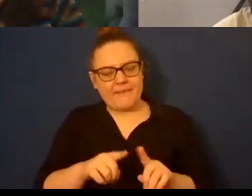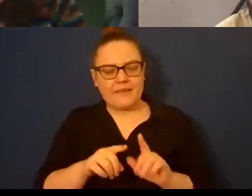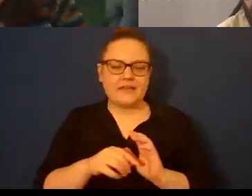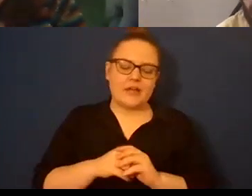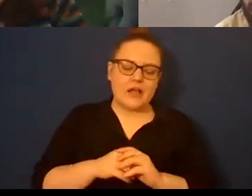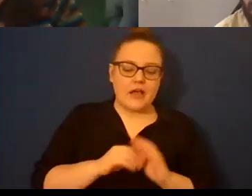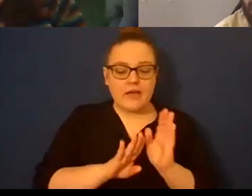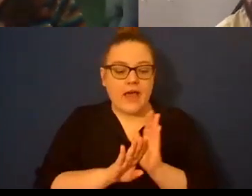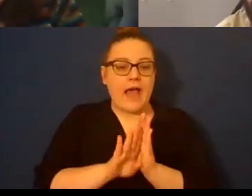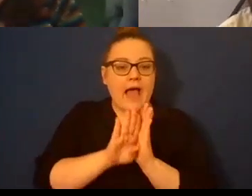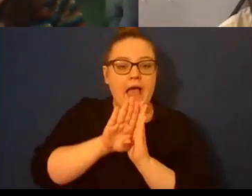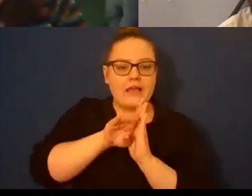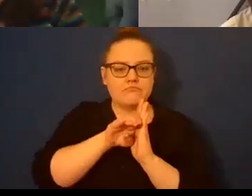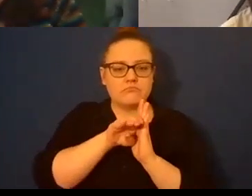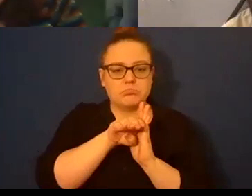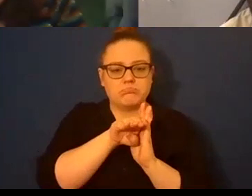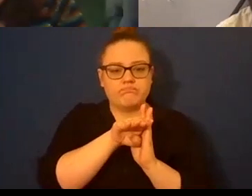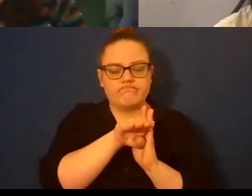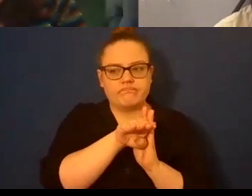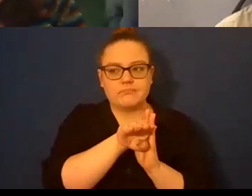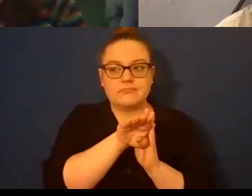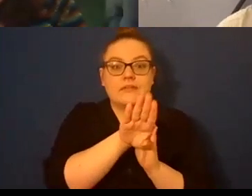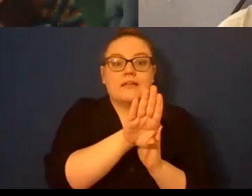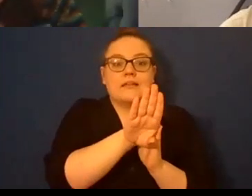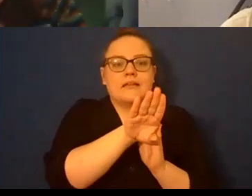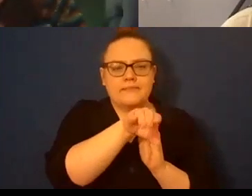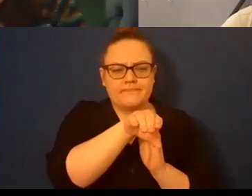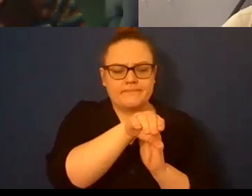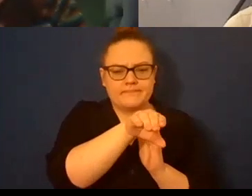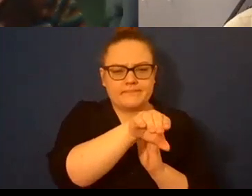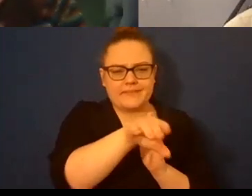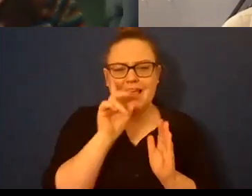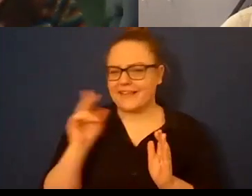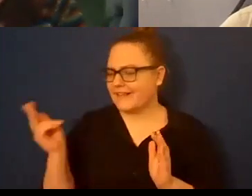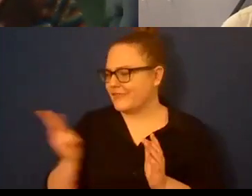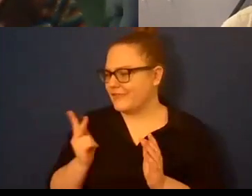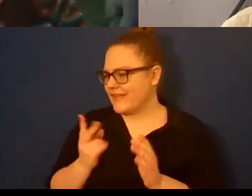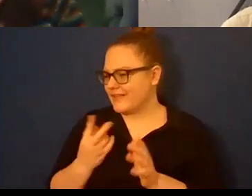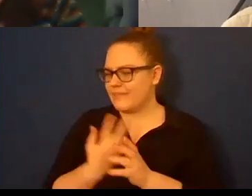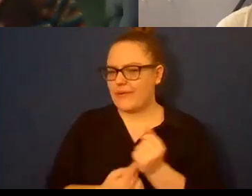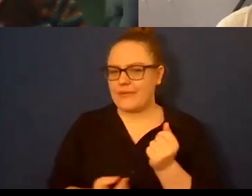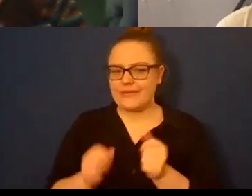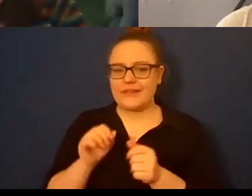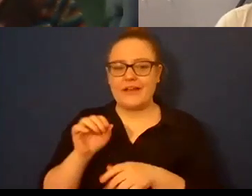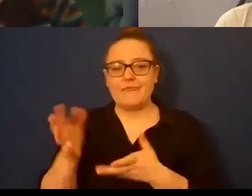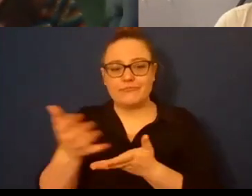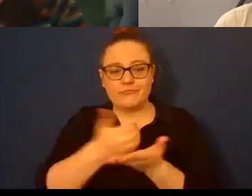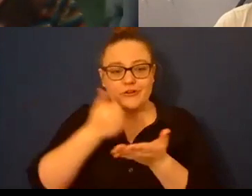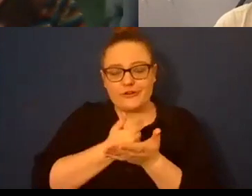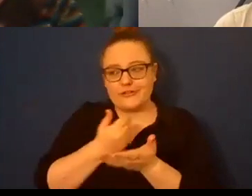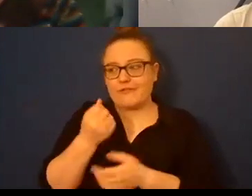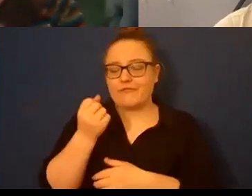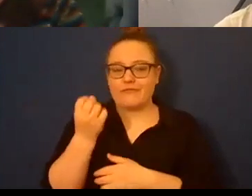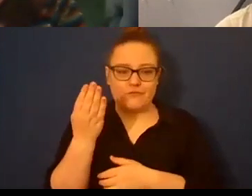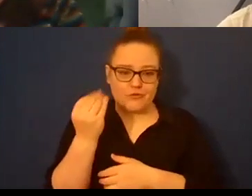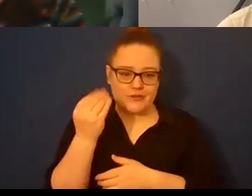know professional success you know we were making um I think each of us were making fourteen thousand dollars a year um